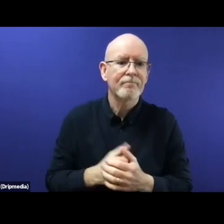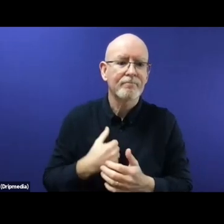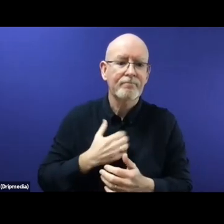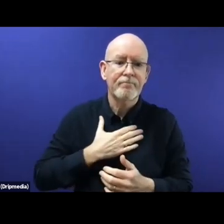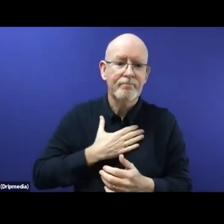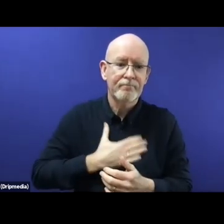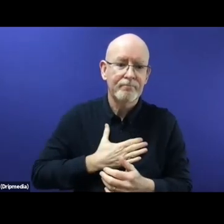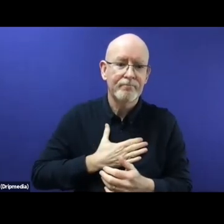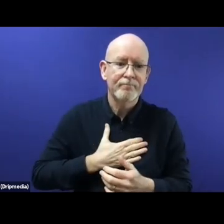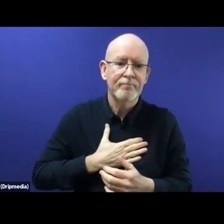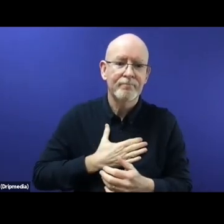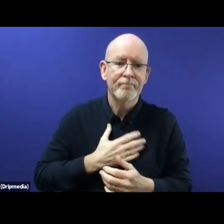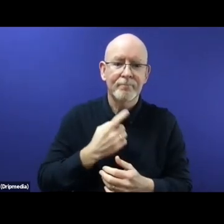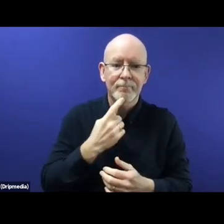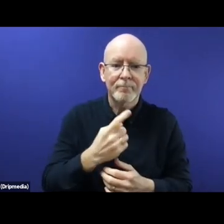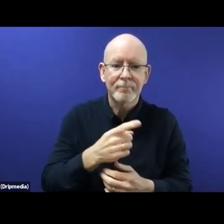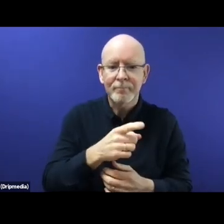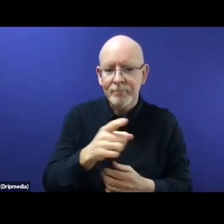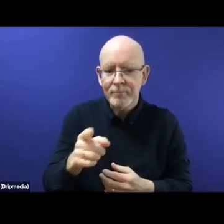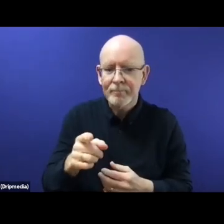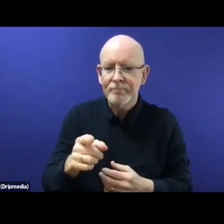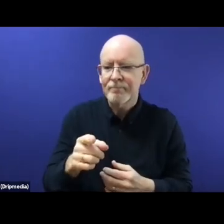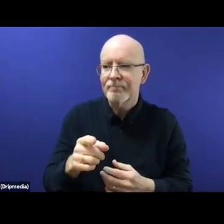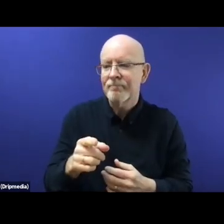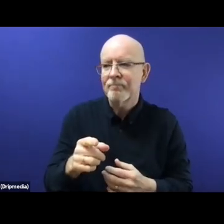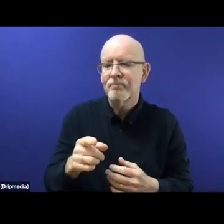website. So thanks again and, uh, all the best.